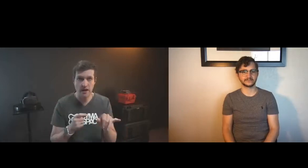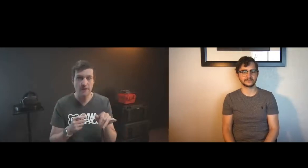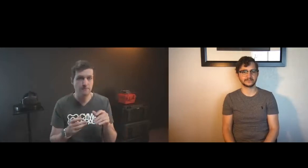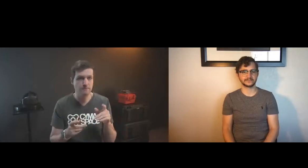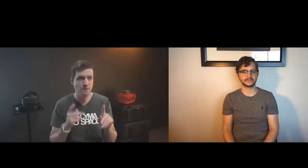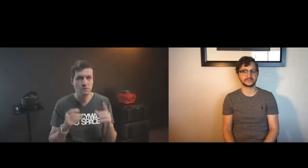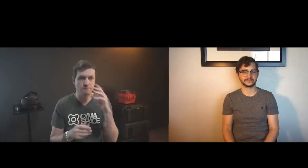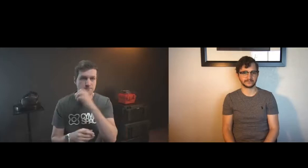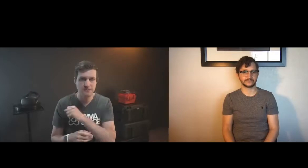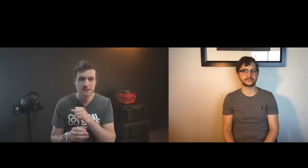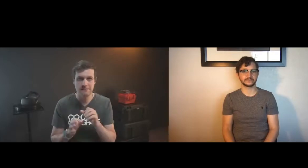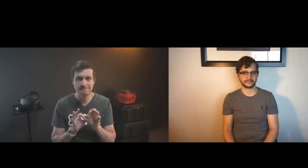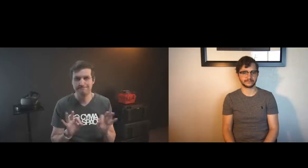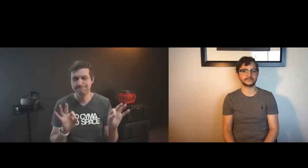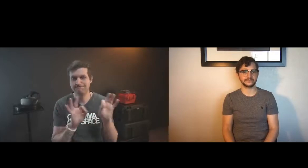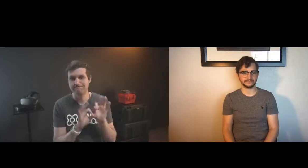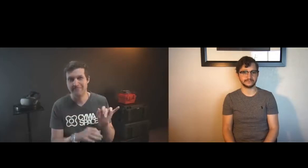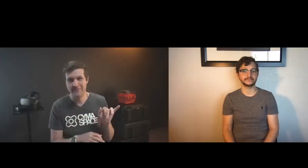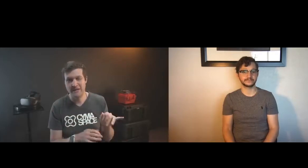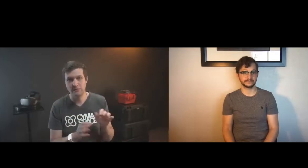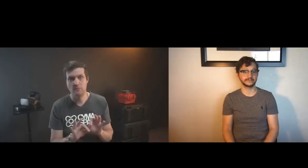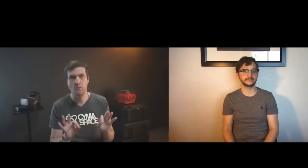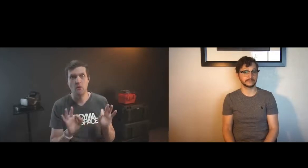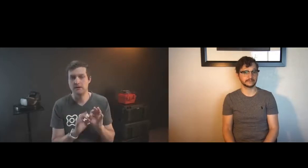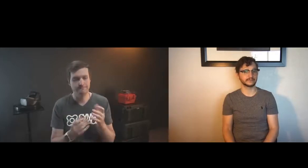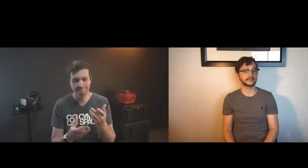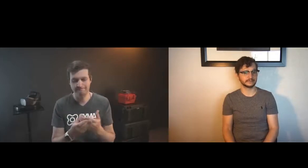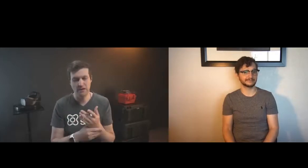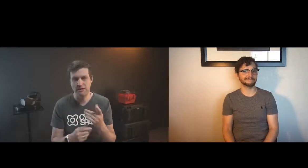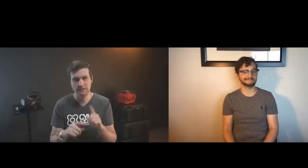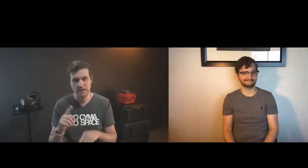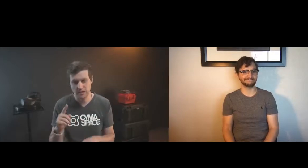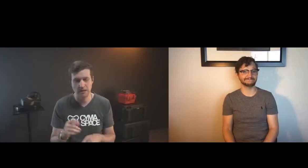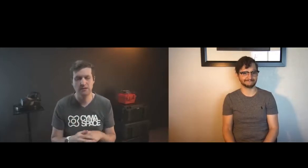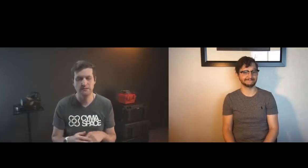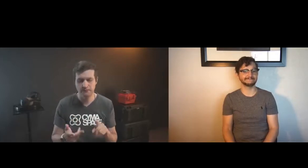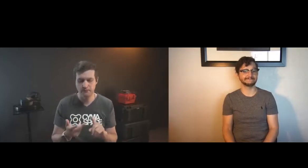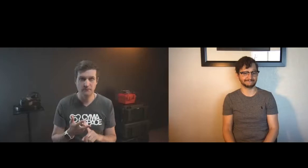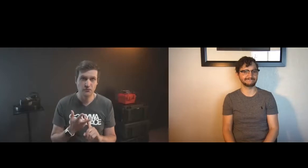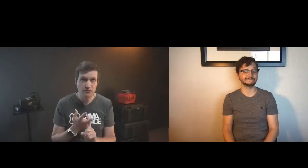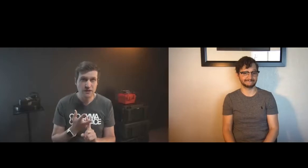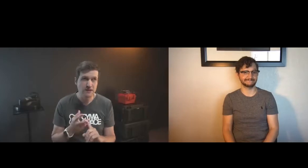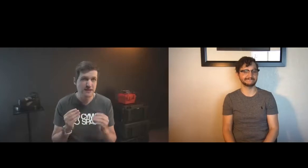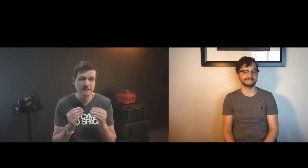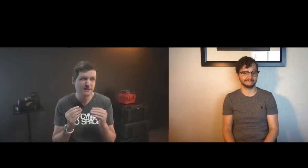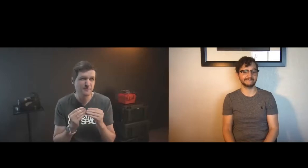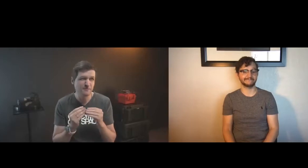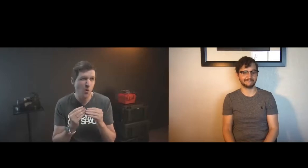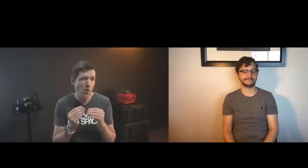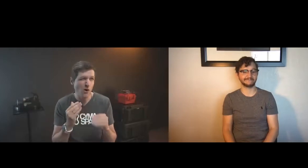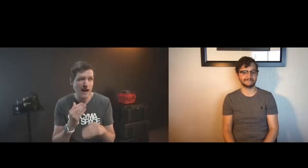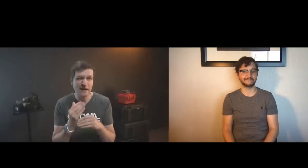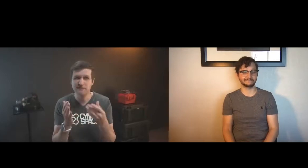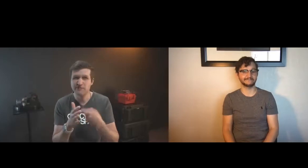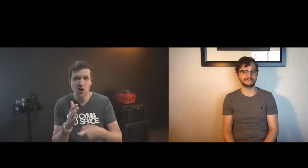also they don't capture the facial expressions that people people will miss that and it's a critical part of sign language and